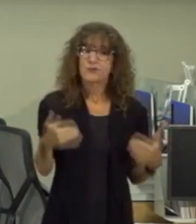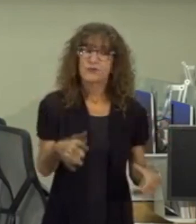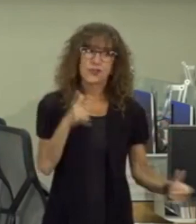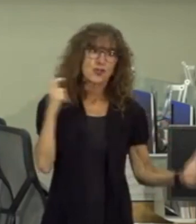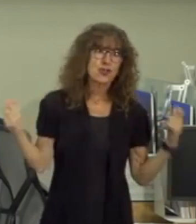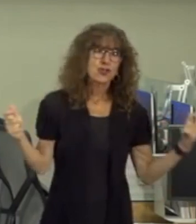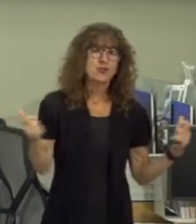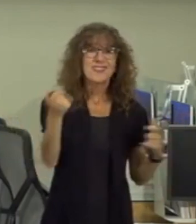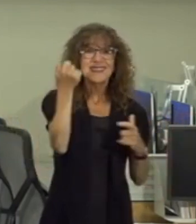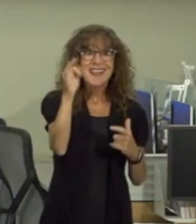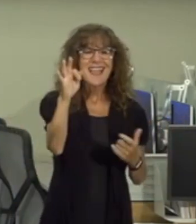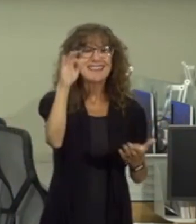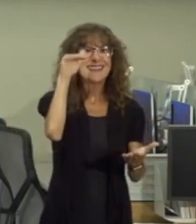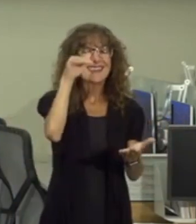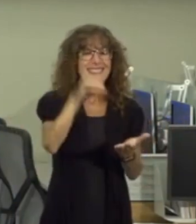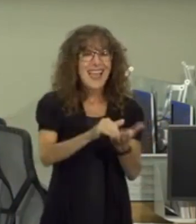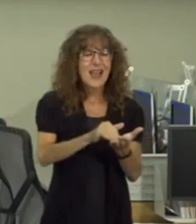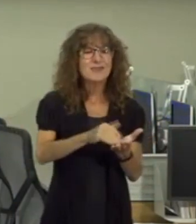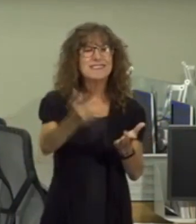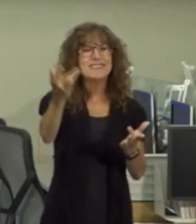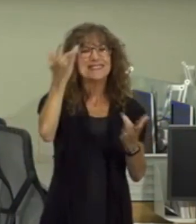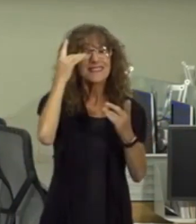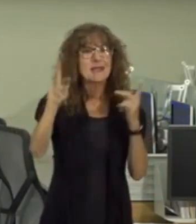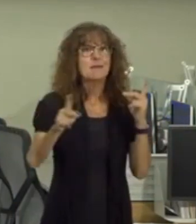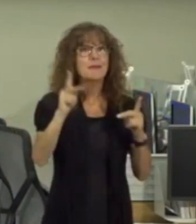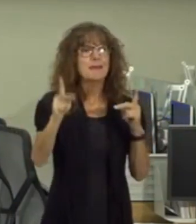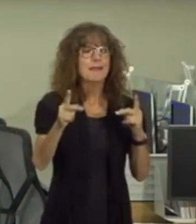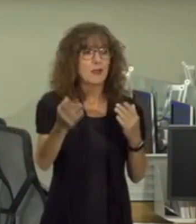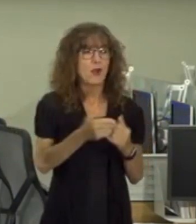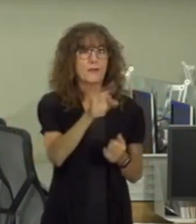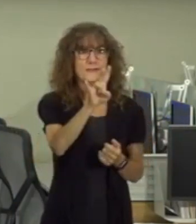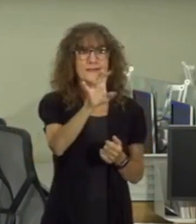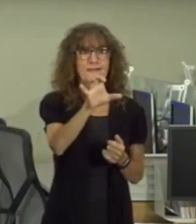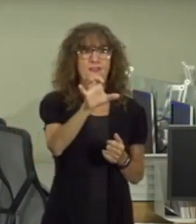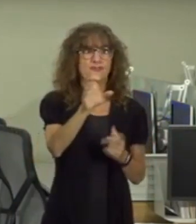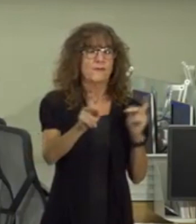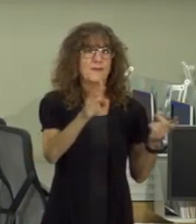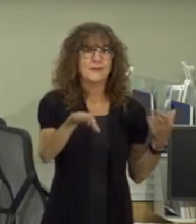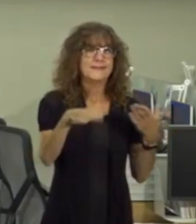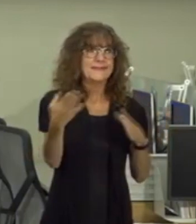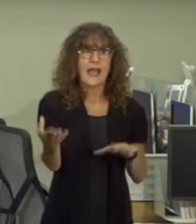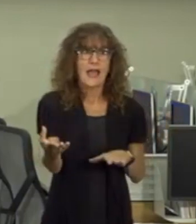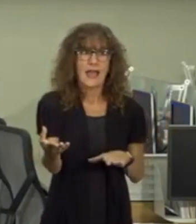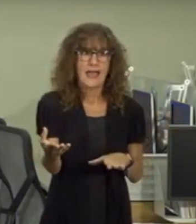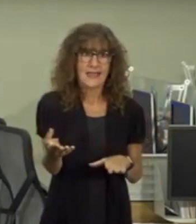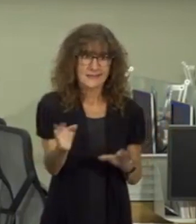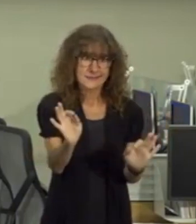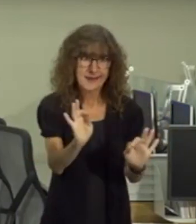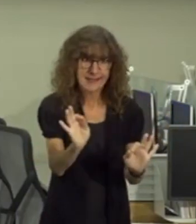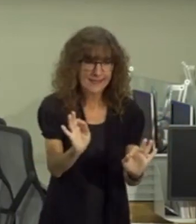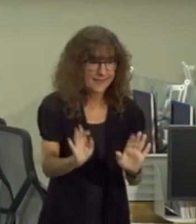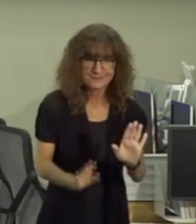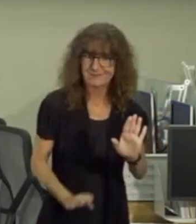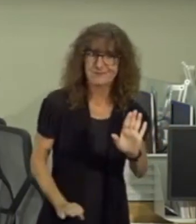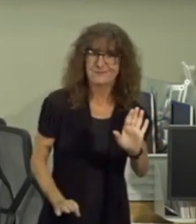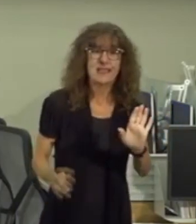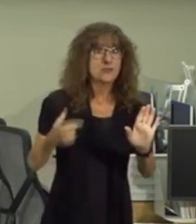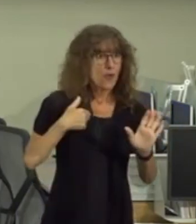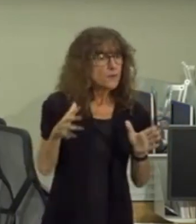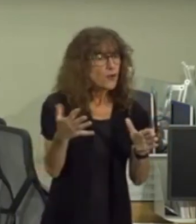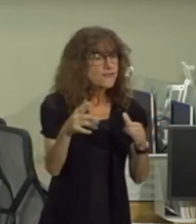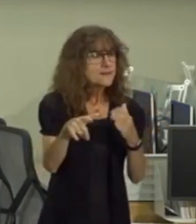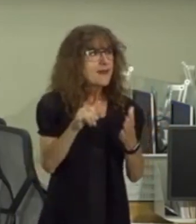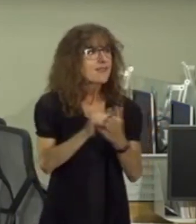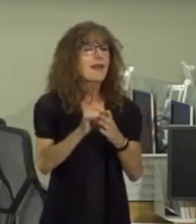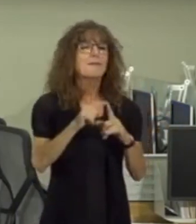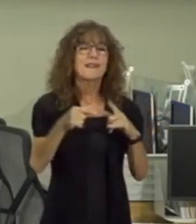19 000 sick people in nearly 700 who have died is is not small so i remain nervous about it